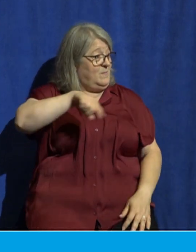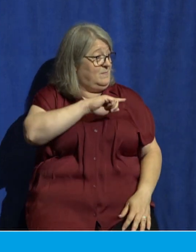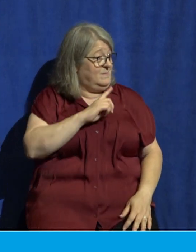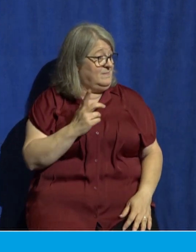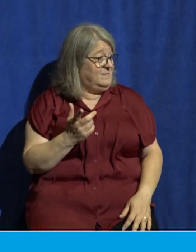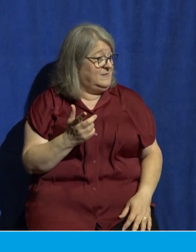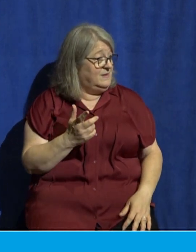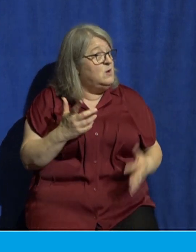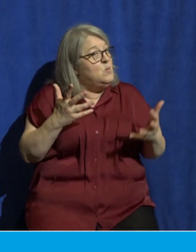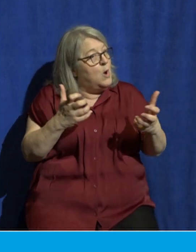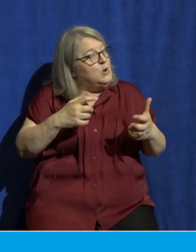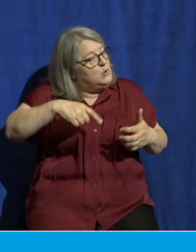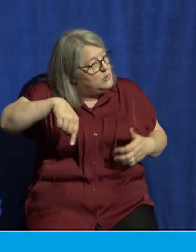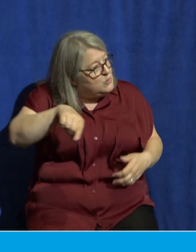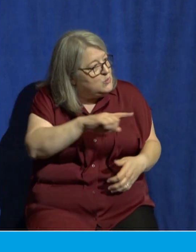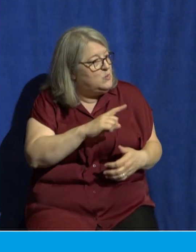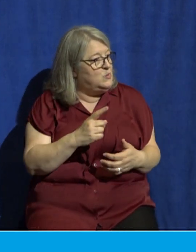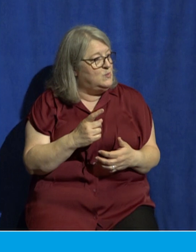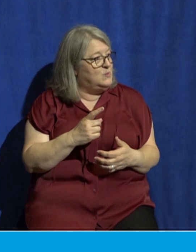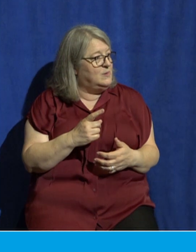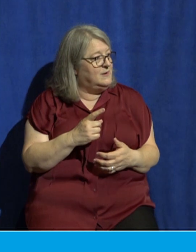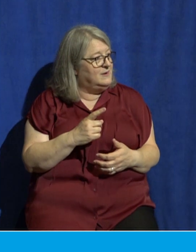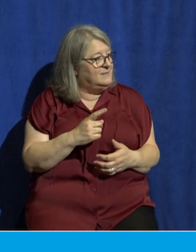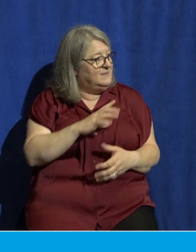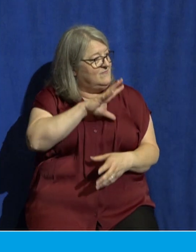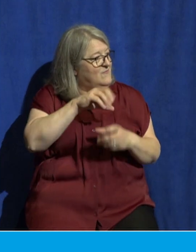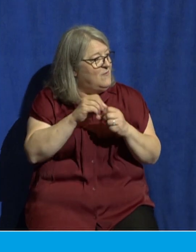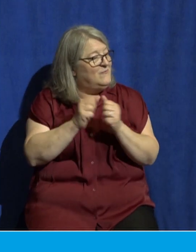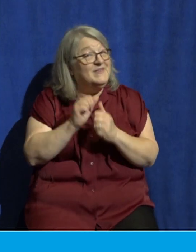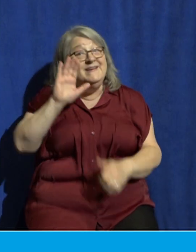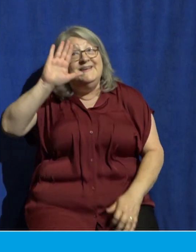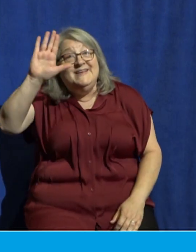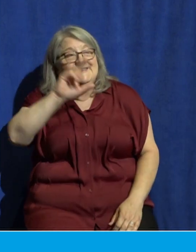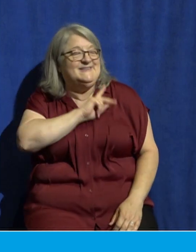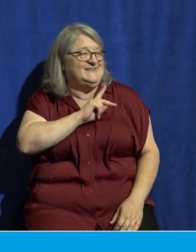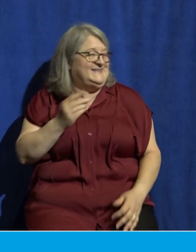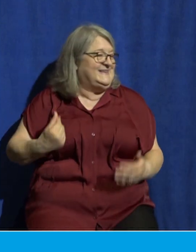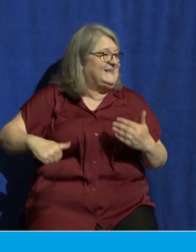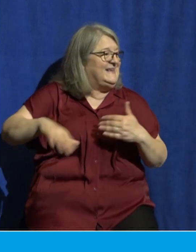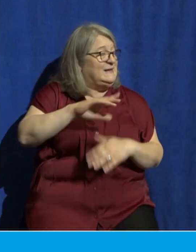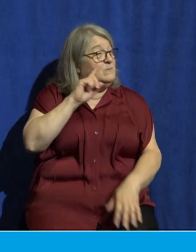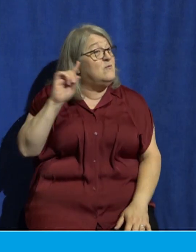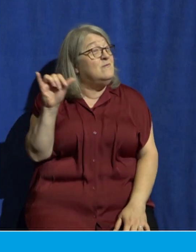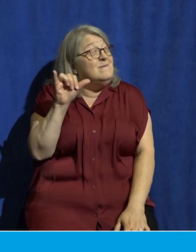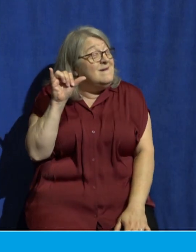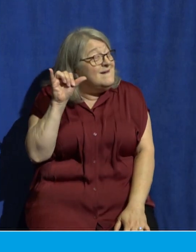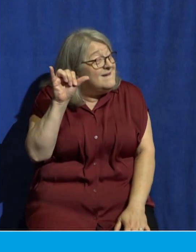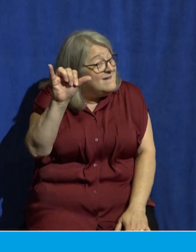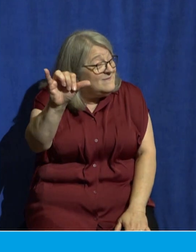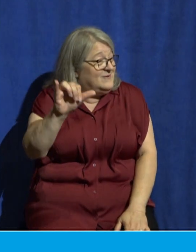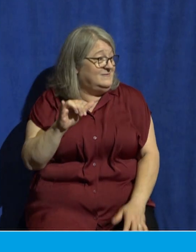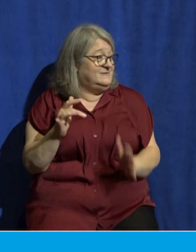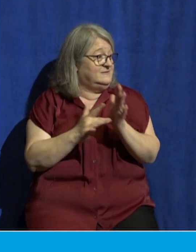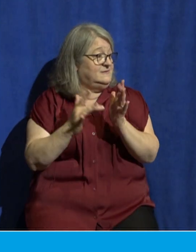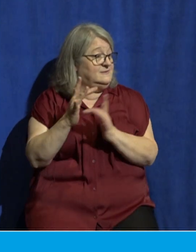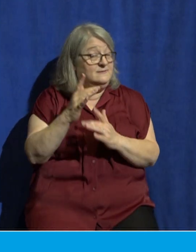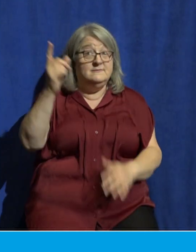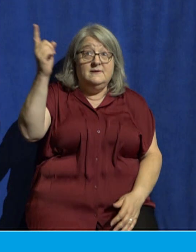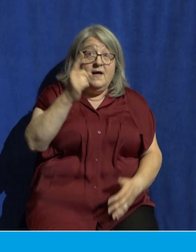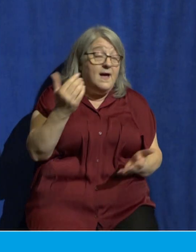you to be in this eternal kingdom with him forever and he's coming again and the reason